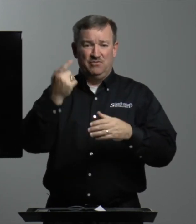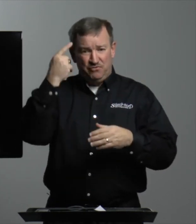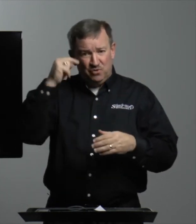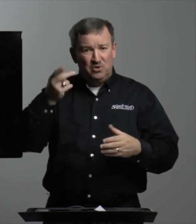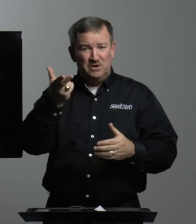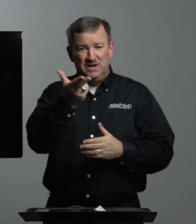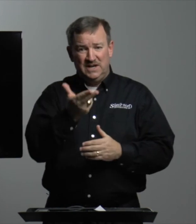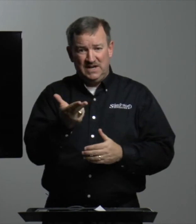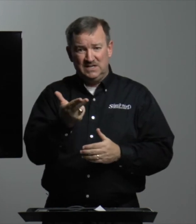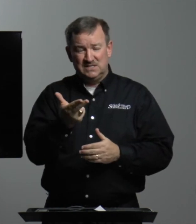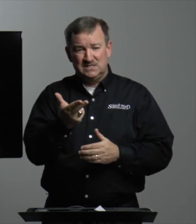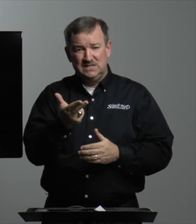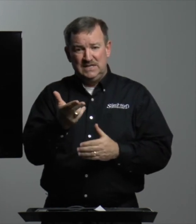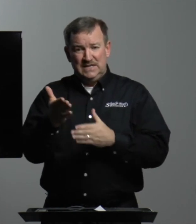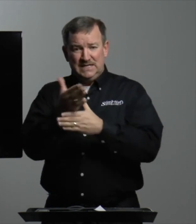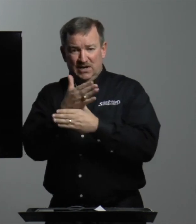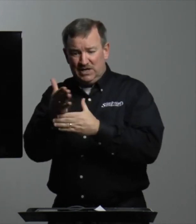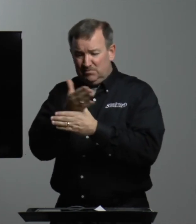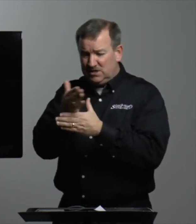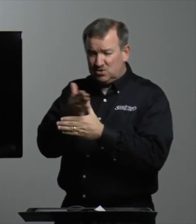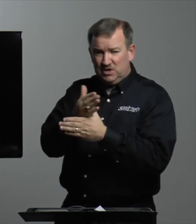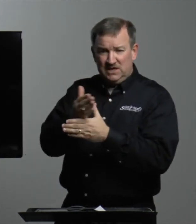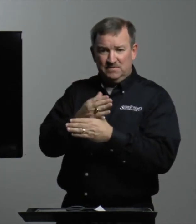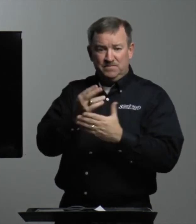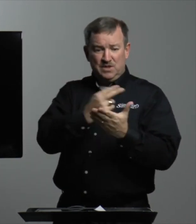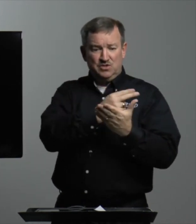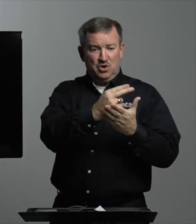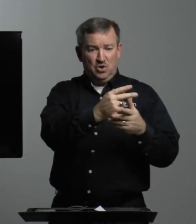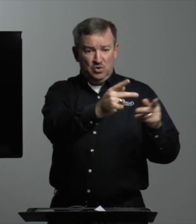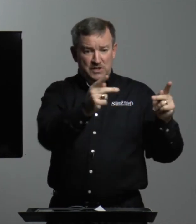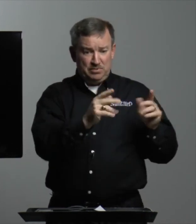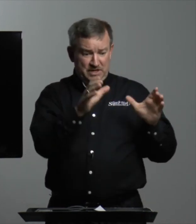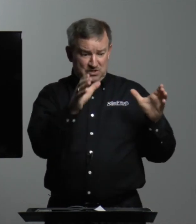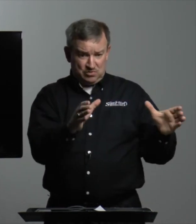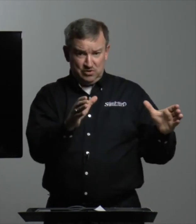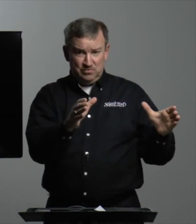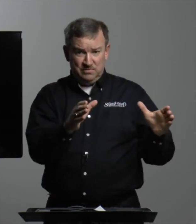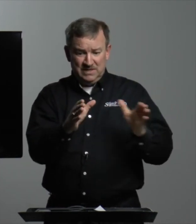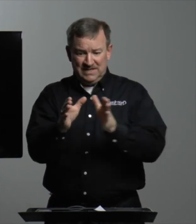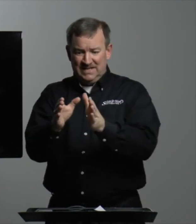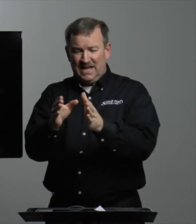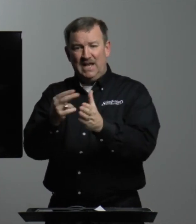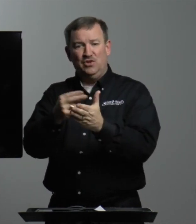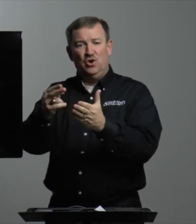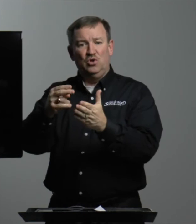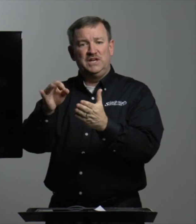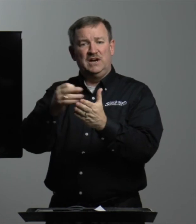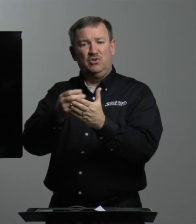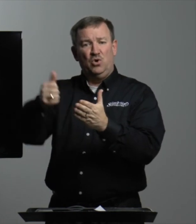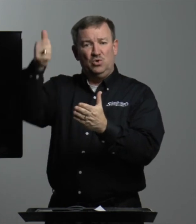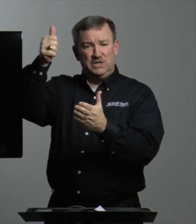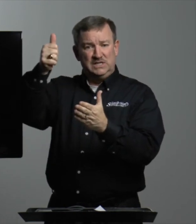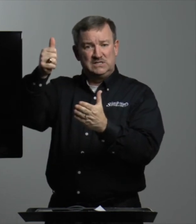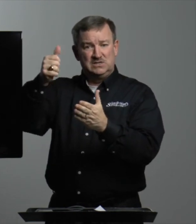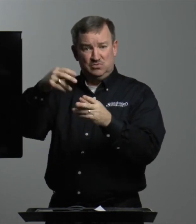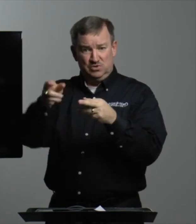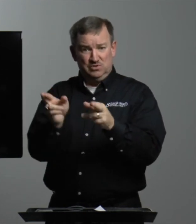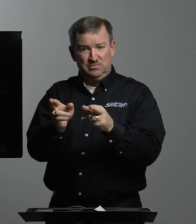for us. Now, in between the Holy Place room and the Holy of Holies room,